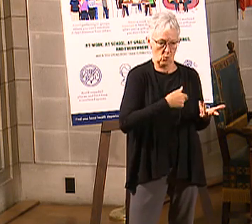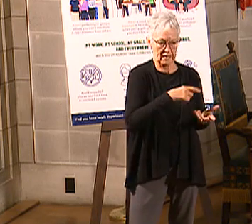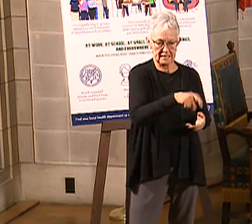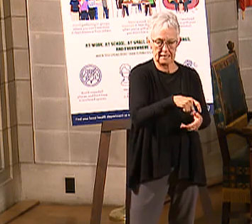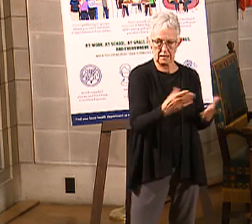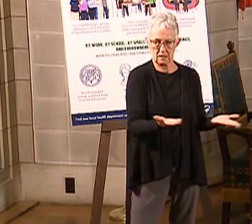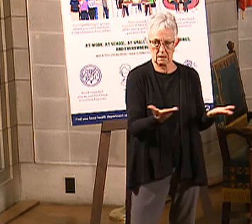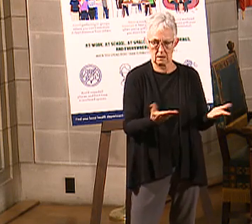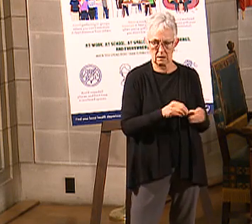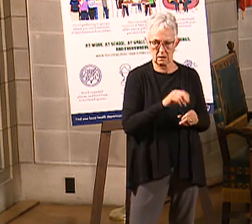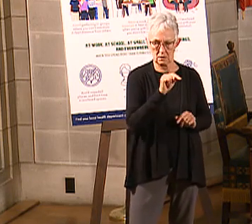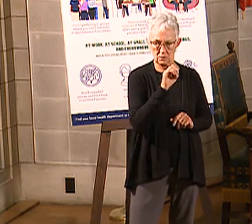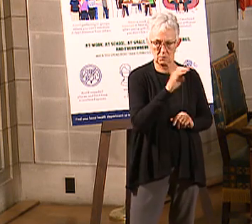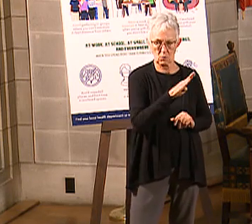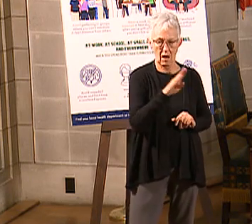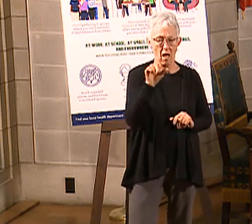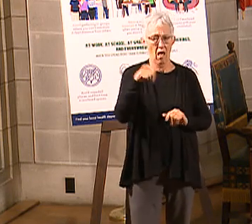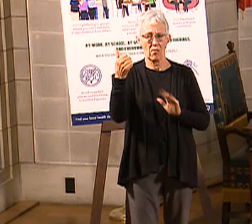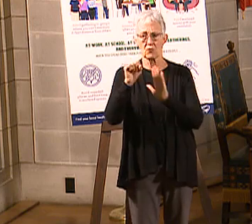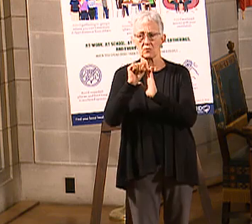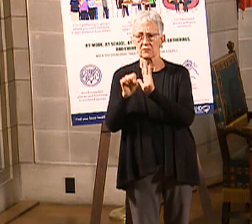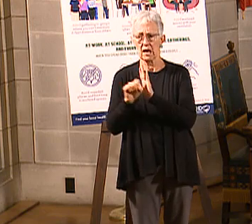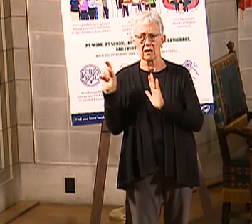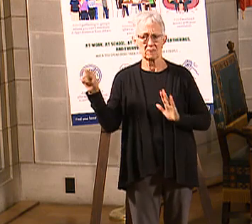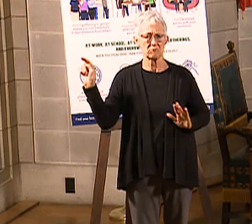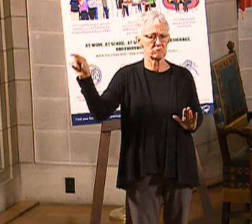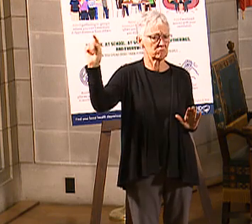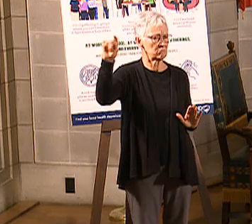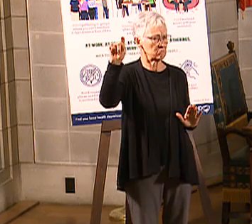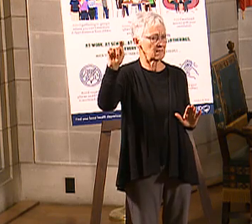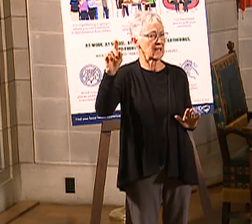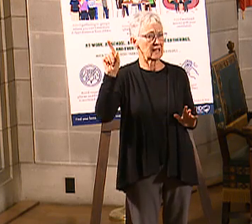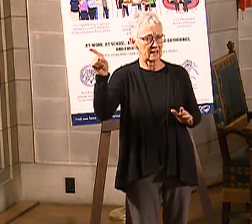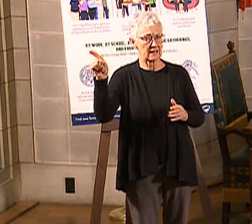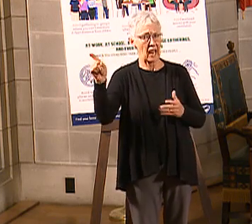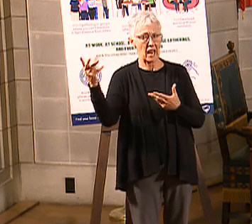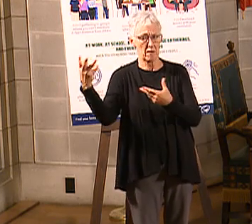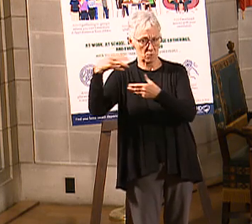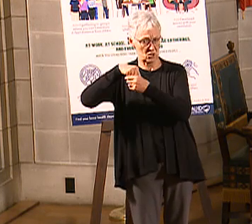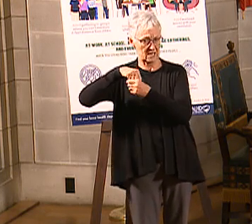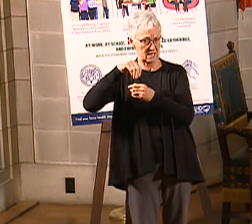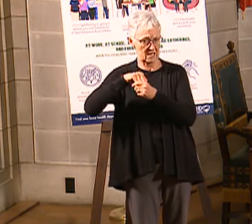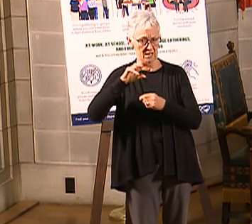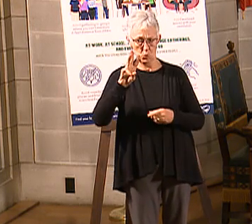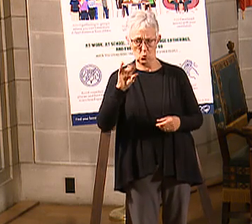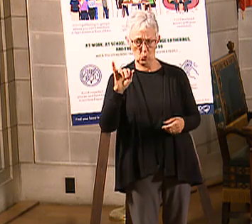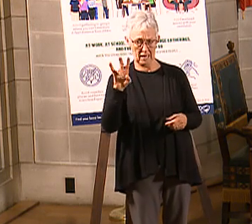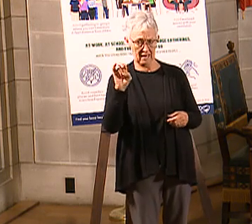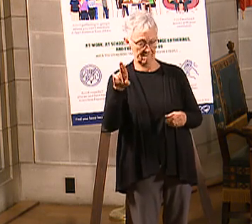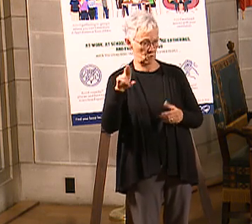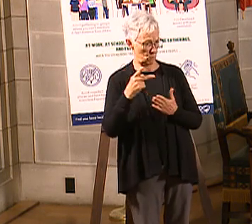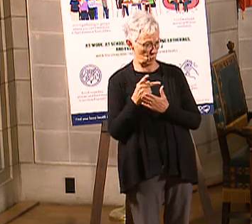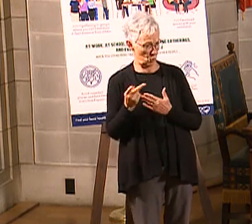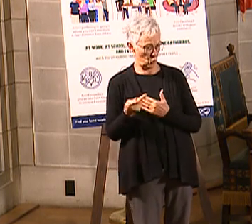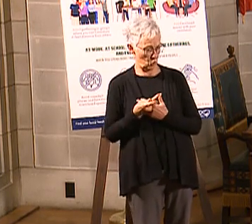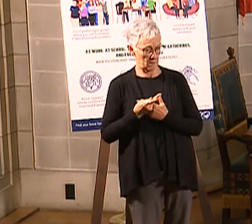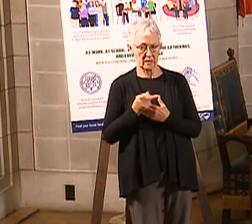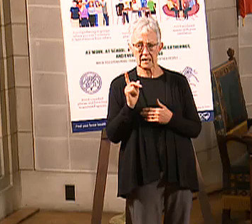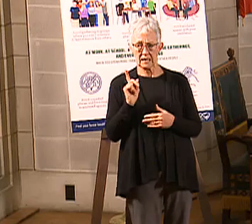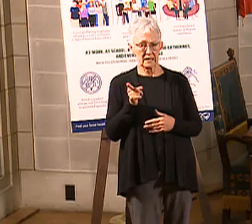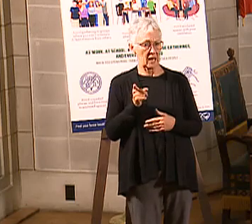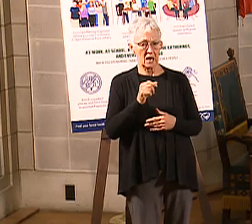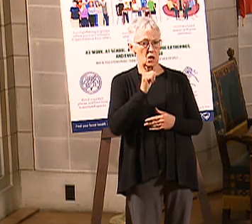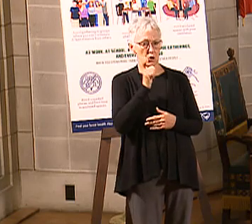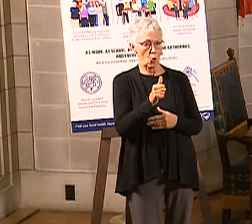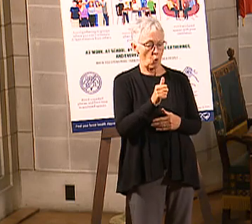to our knowledge, everyone who participates in it, even if they choose not to engage in these additional activities of personal